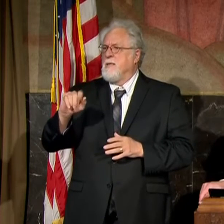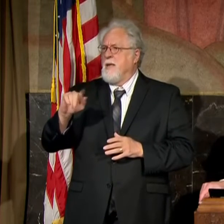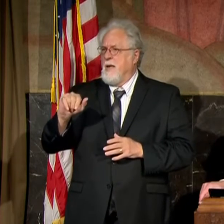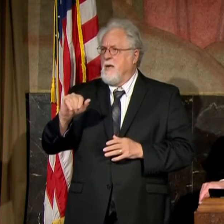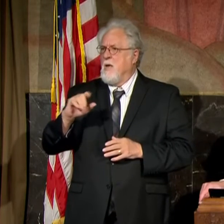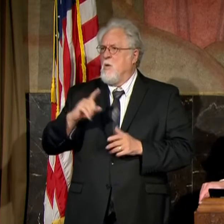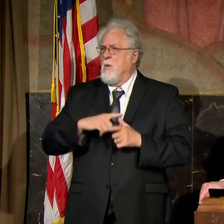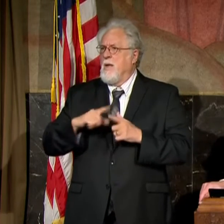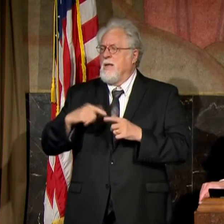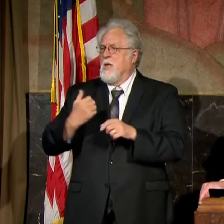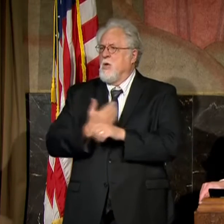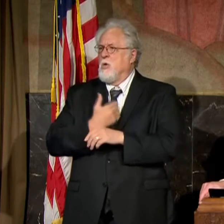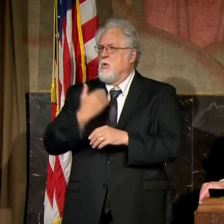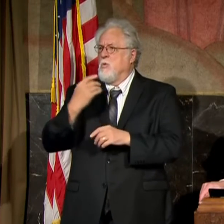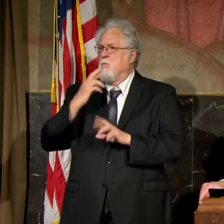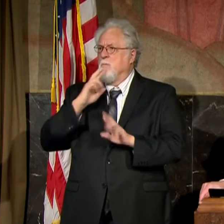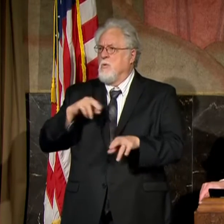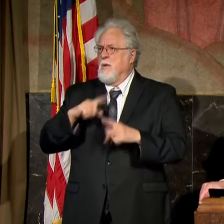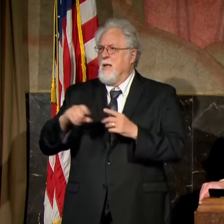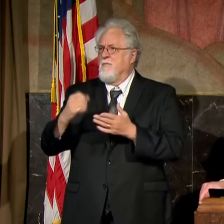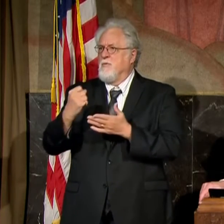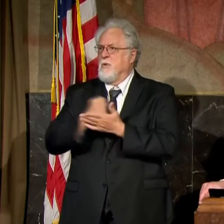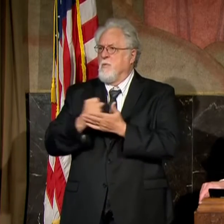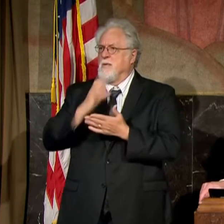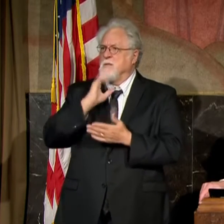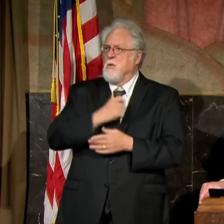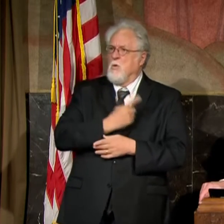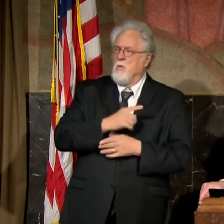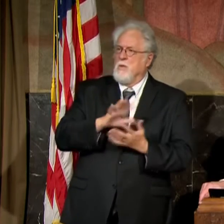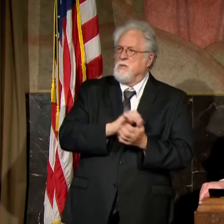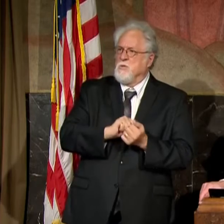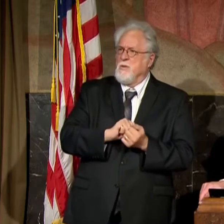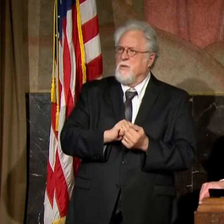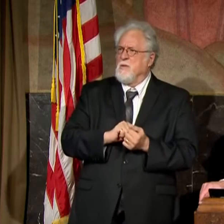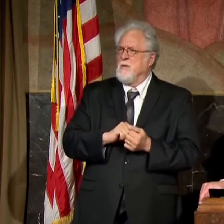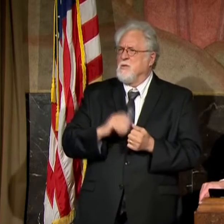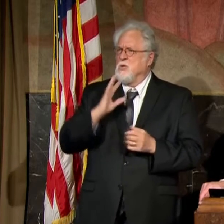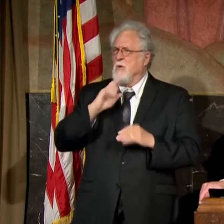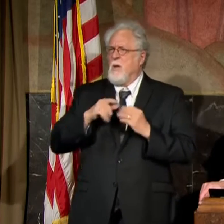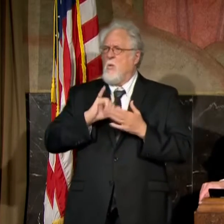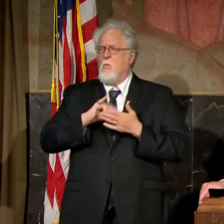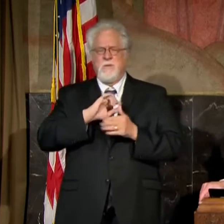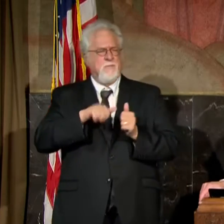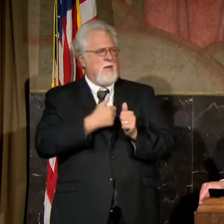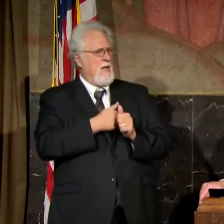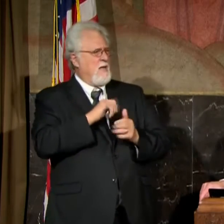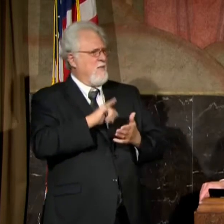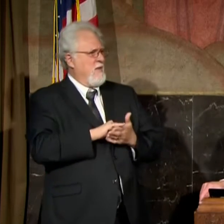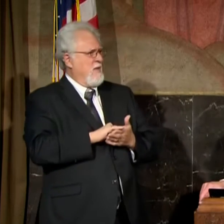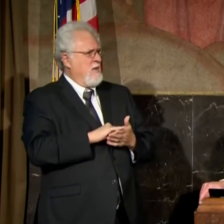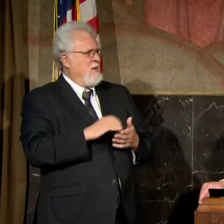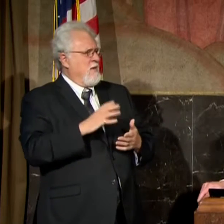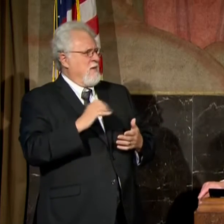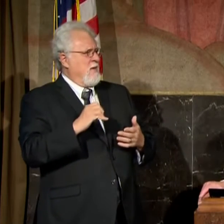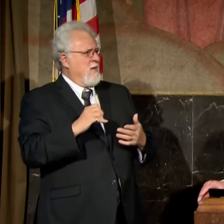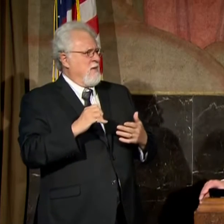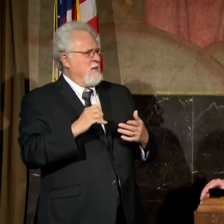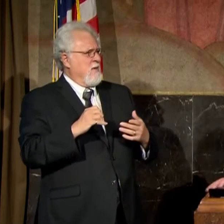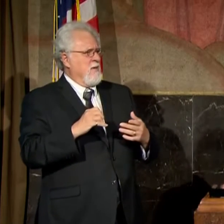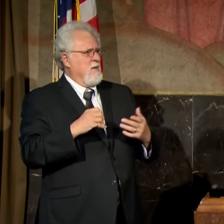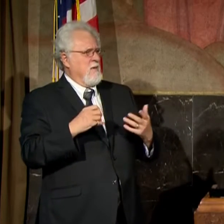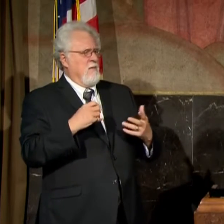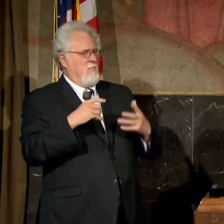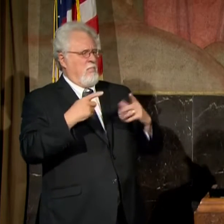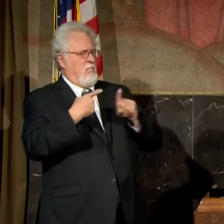and when they get a new report, they have to erase the old ones, destroy it. Can you kind of talk about what's behind that and if all parishes are getting it? hearing some